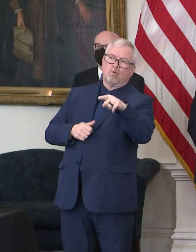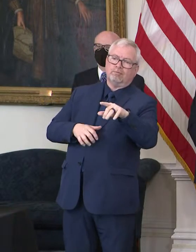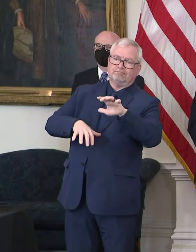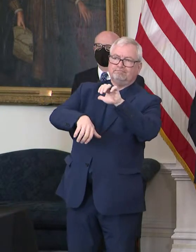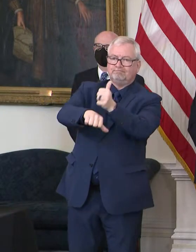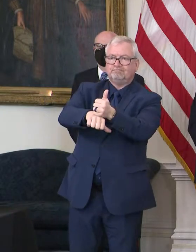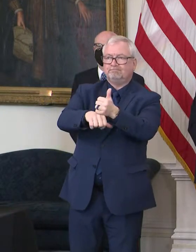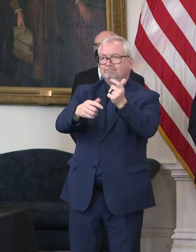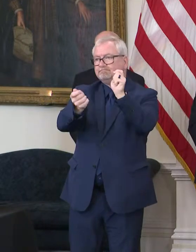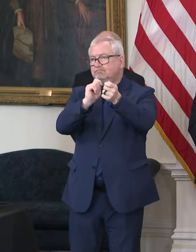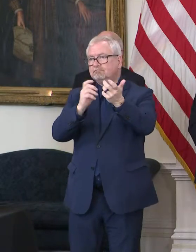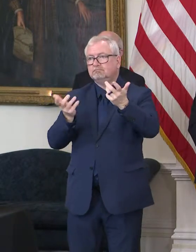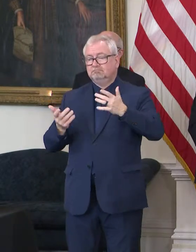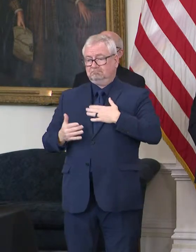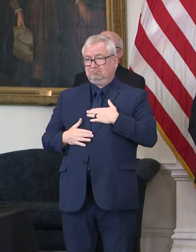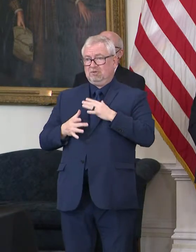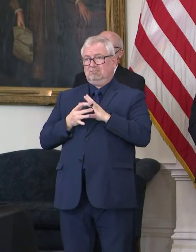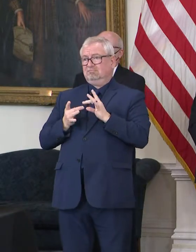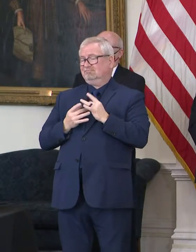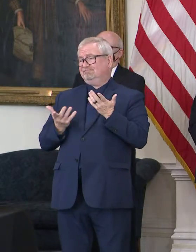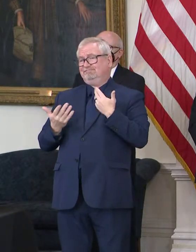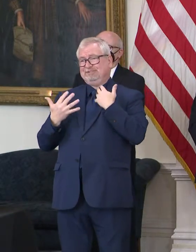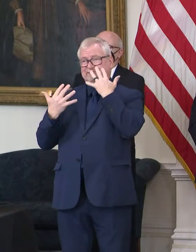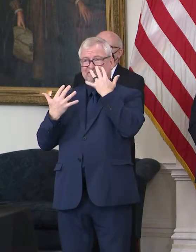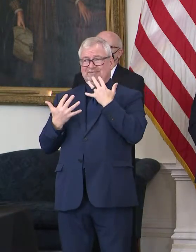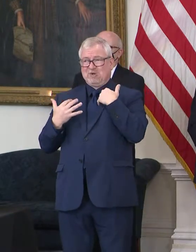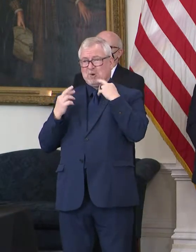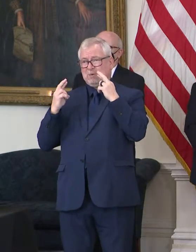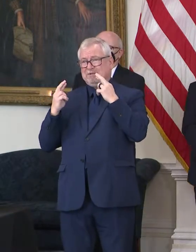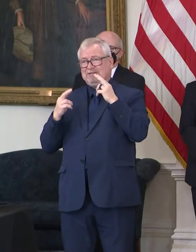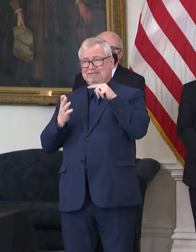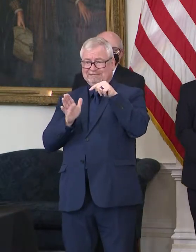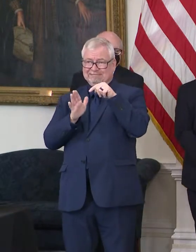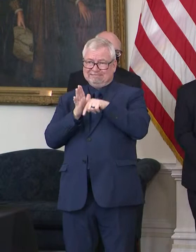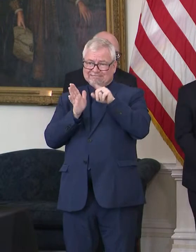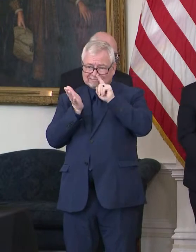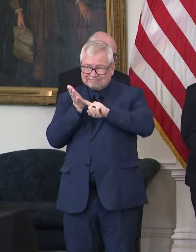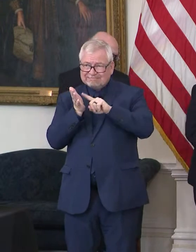unfortunate and hopefully, uh, we can get all the facts and get to the bottom of it. Yeah. Thank you.